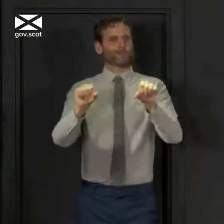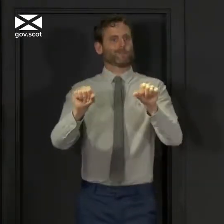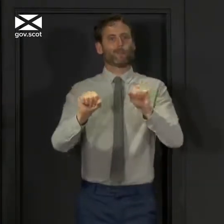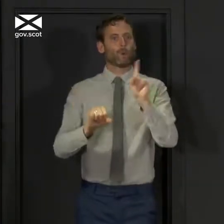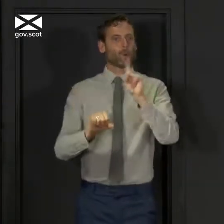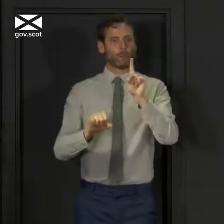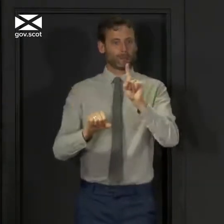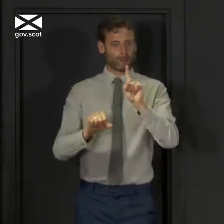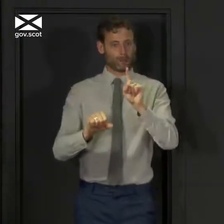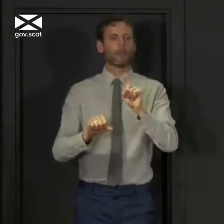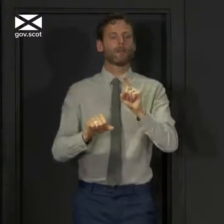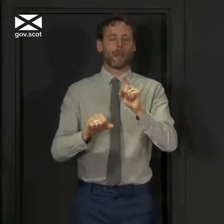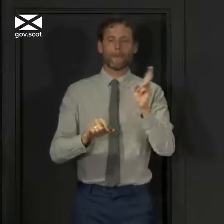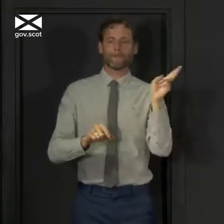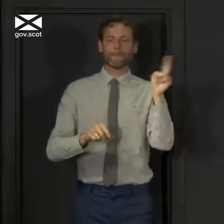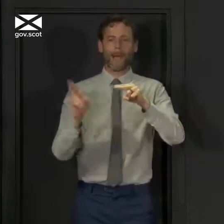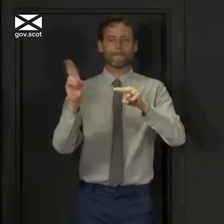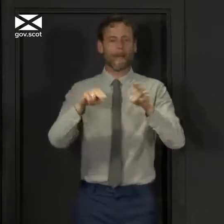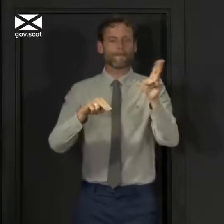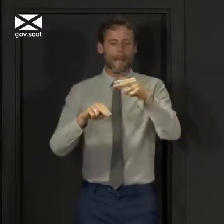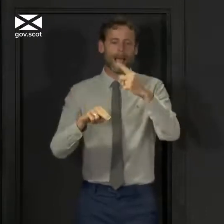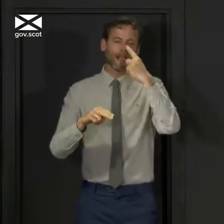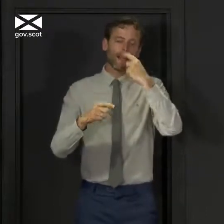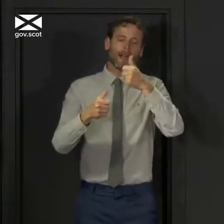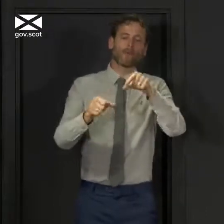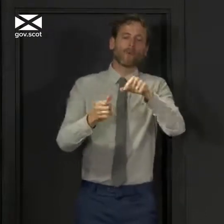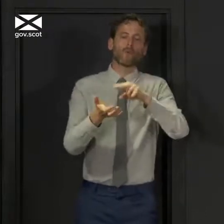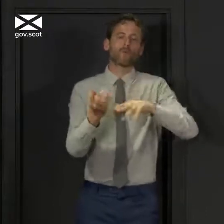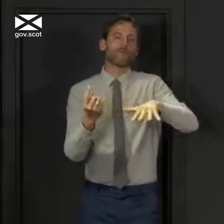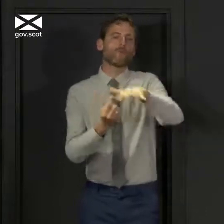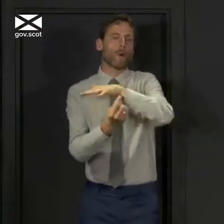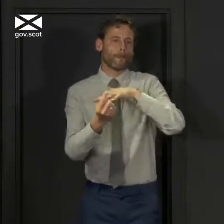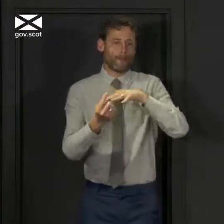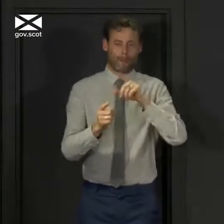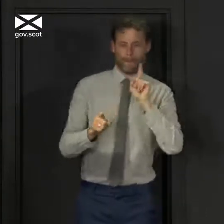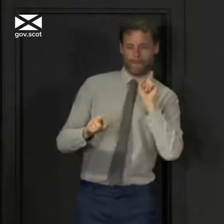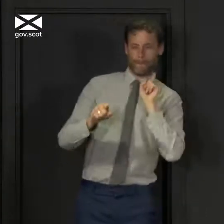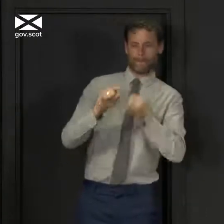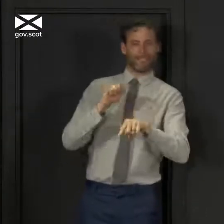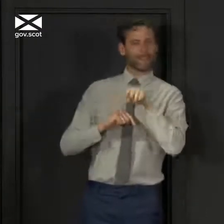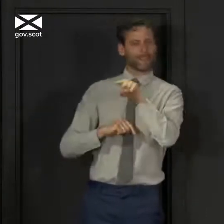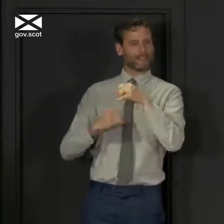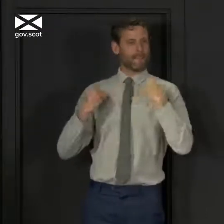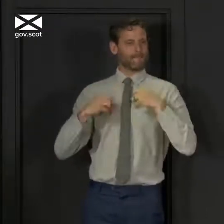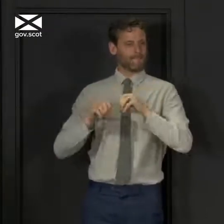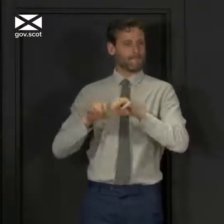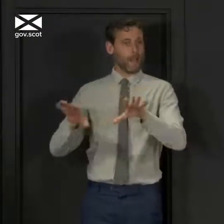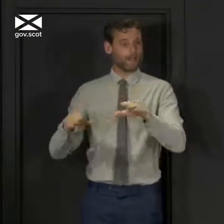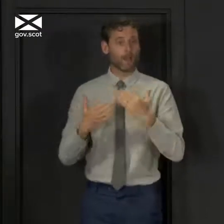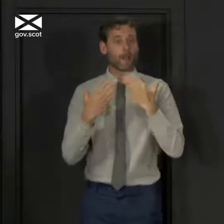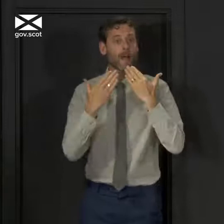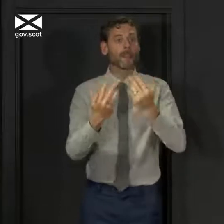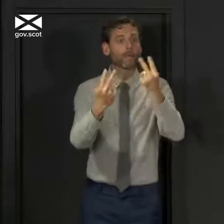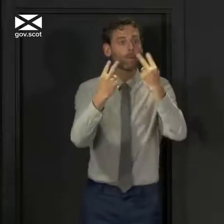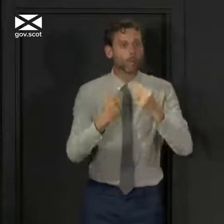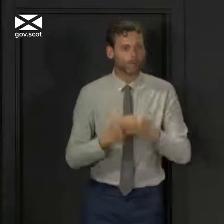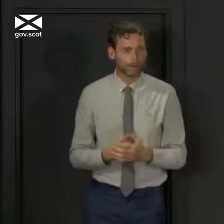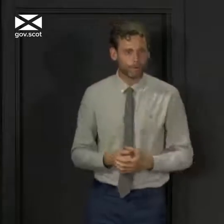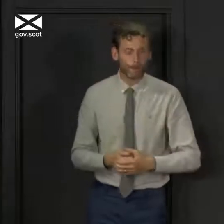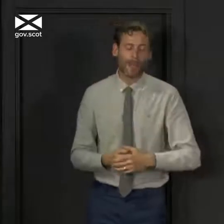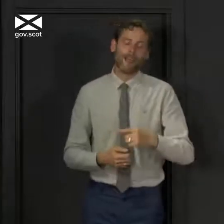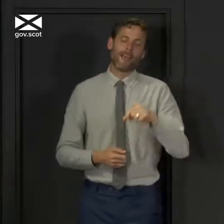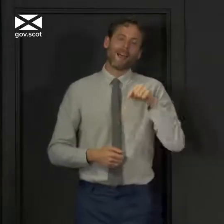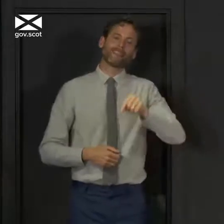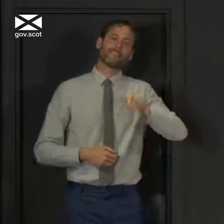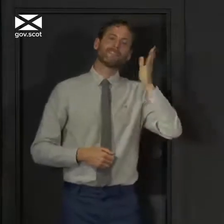towards greater normality, while we continue to beat this virus along the way. Thank you very much indeed for listening. As I said, that was